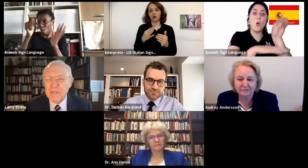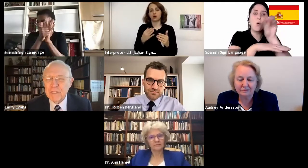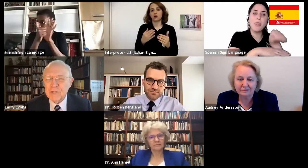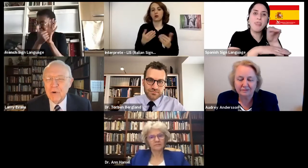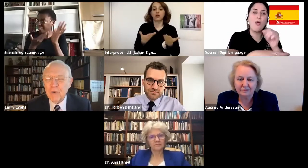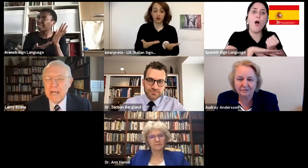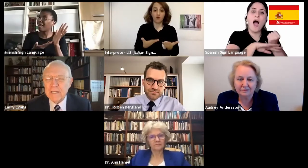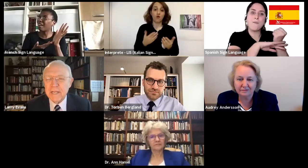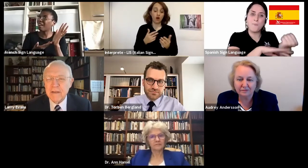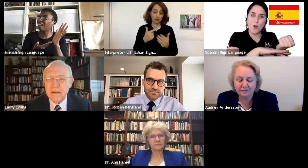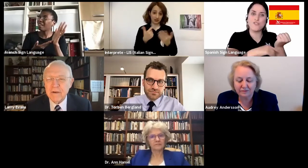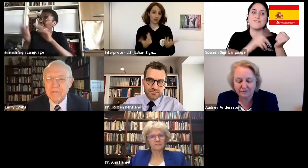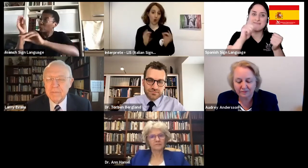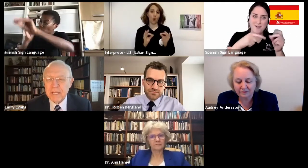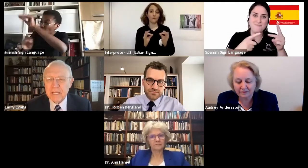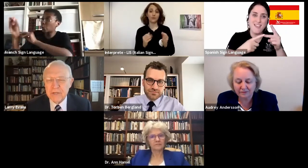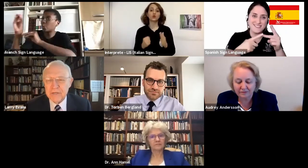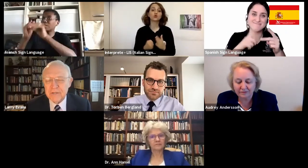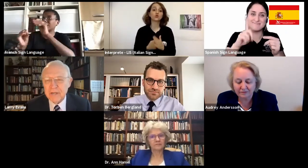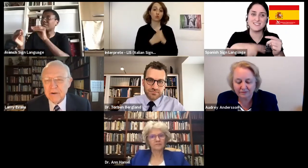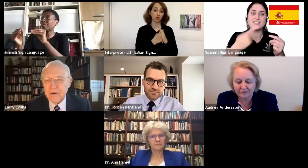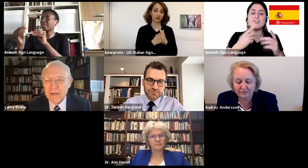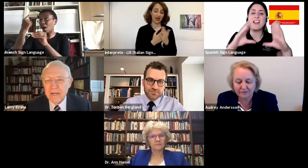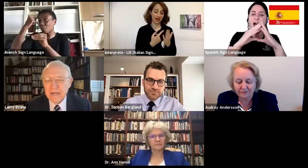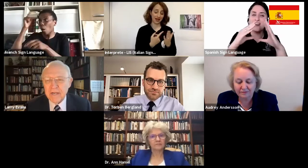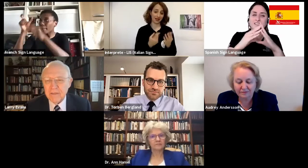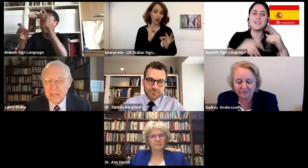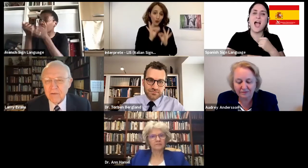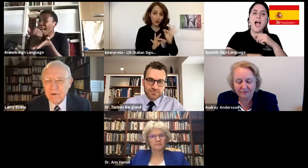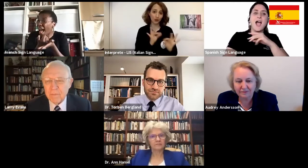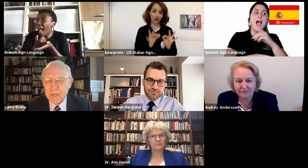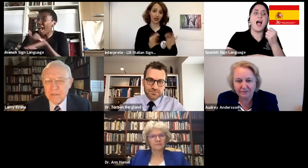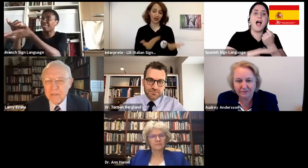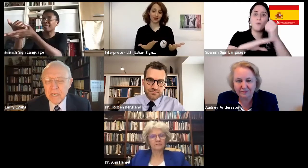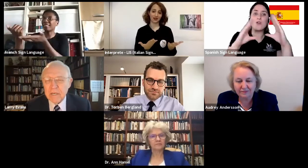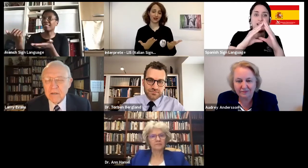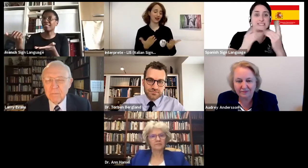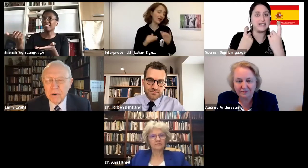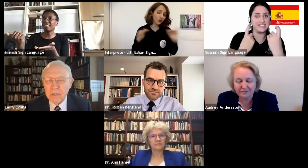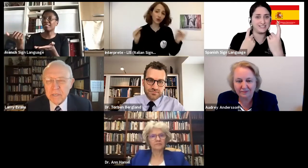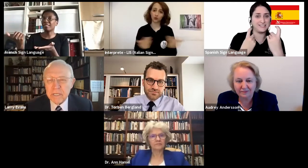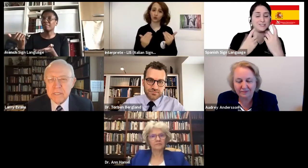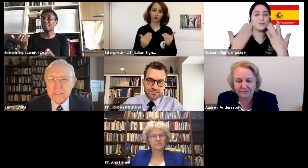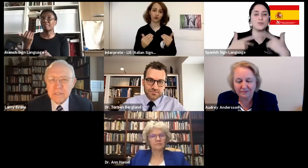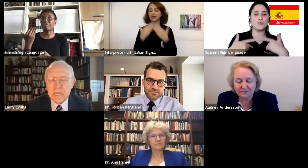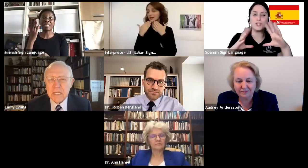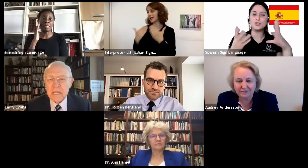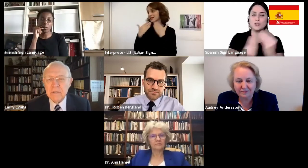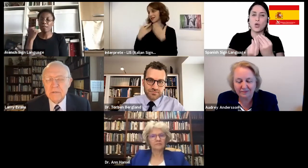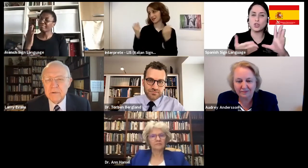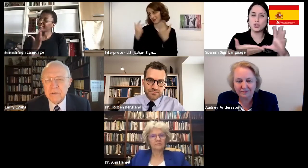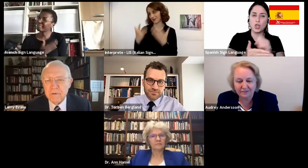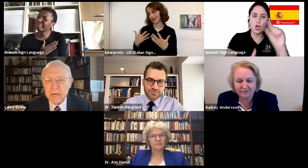this whole idea of compassion is there. Thank you very much. Dr. Berglin is